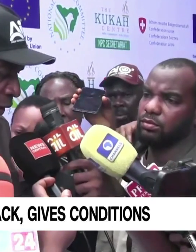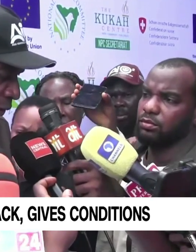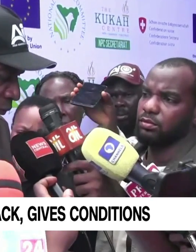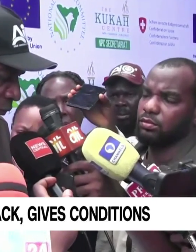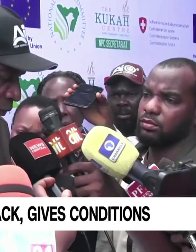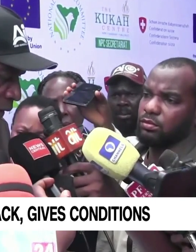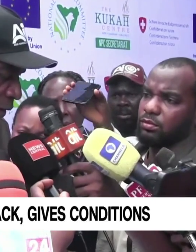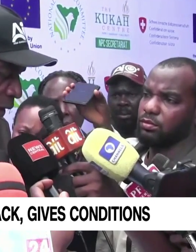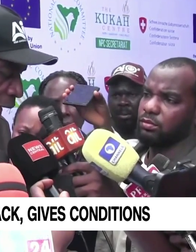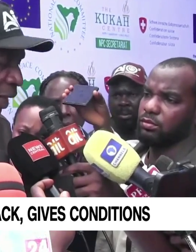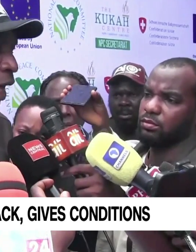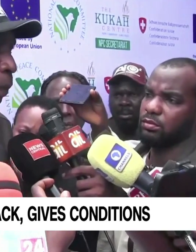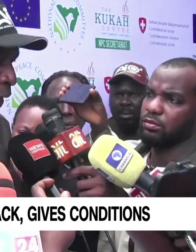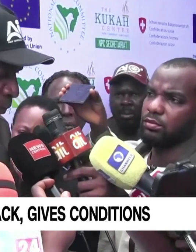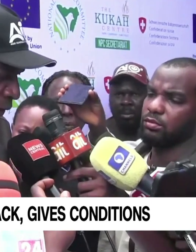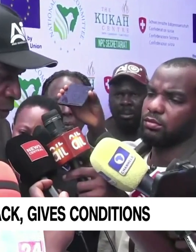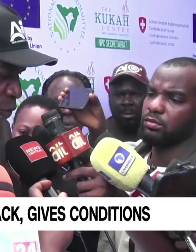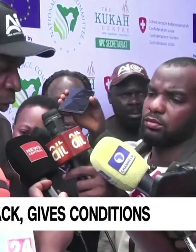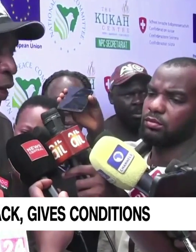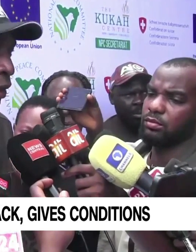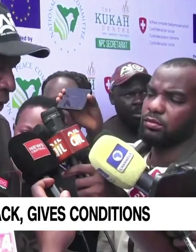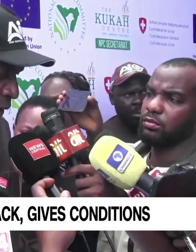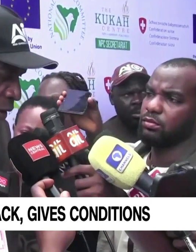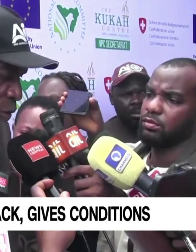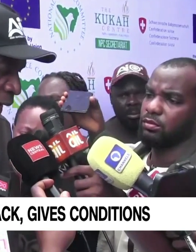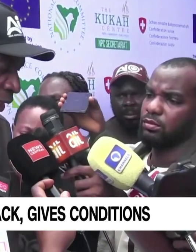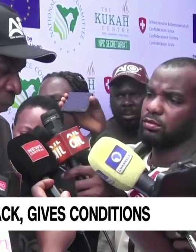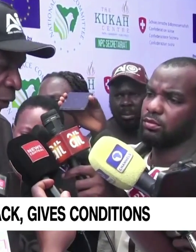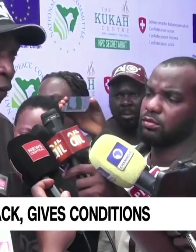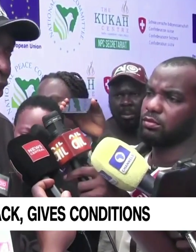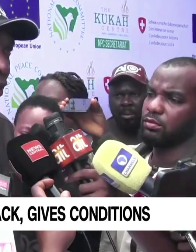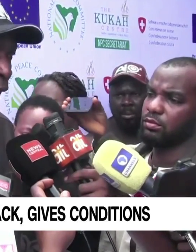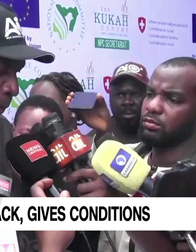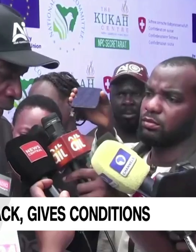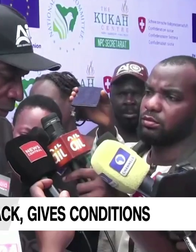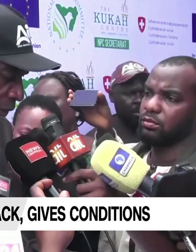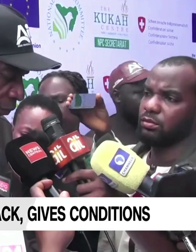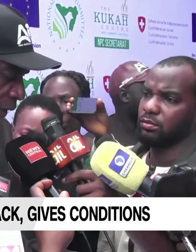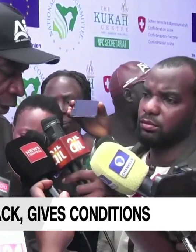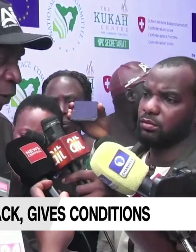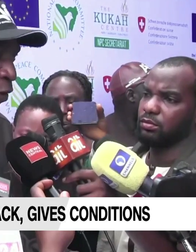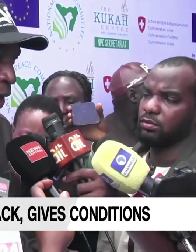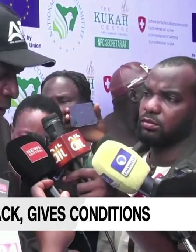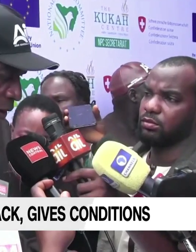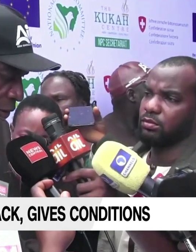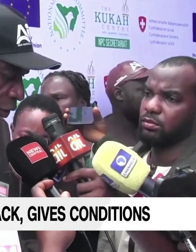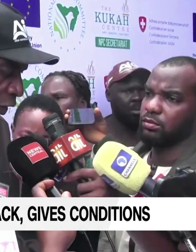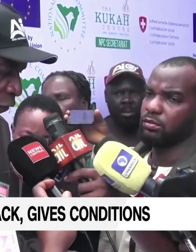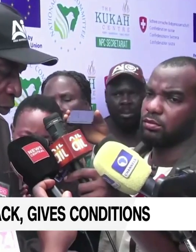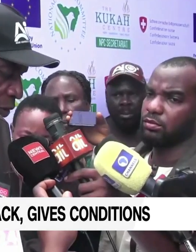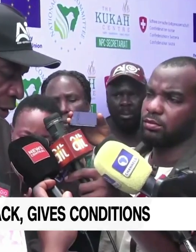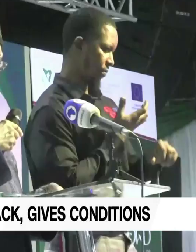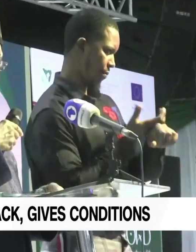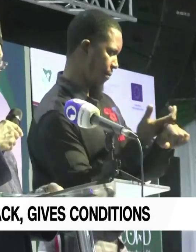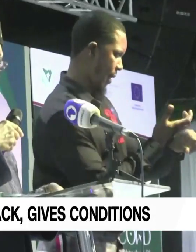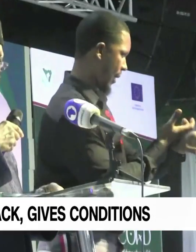Commissioner and Reich and their replacement with persons who can exhibit fairness and balance in the performance of